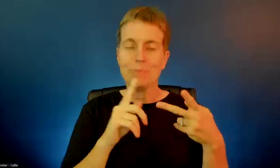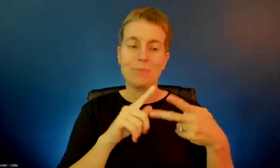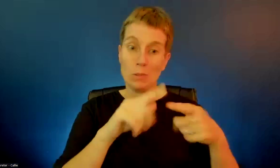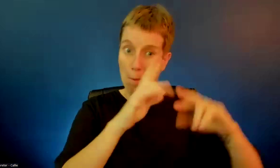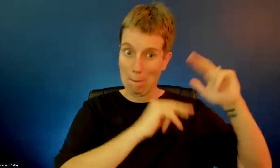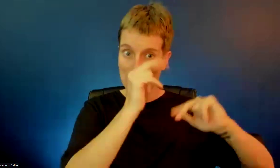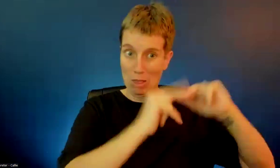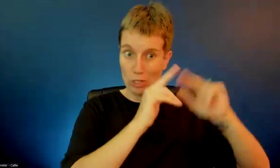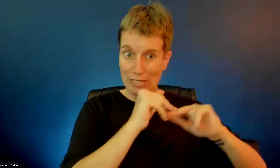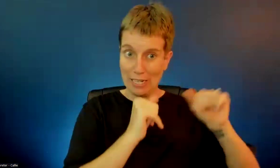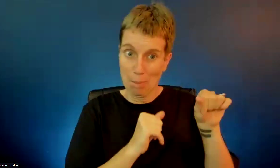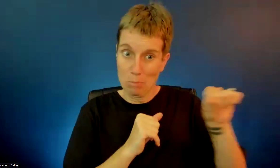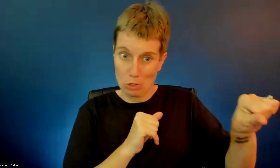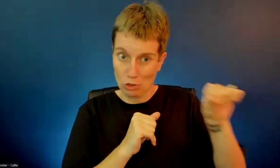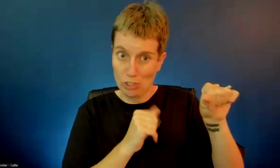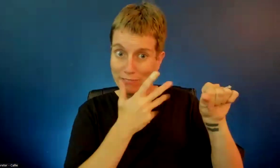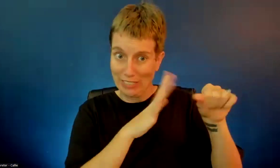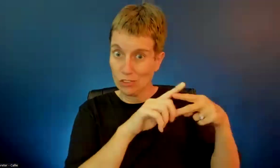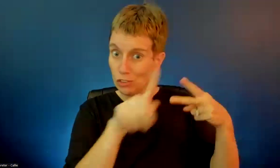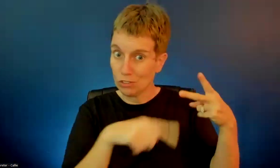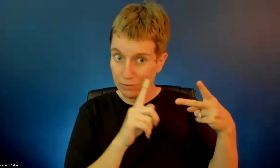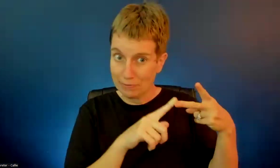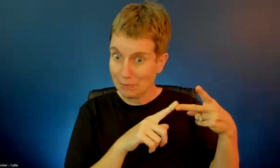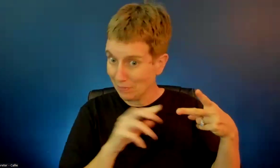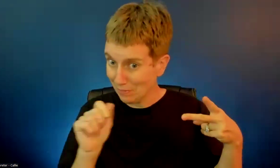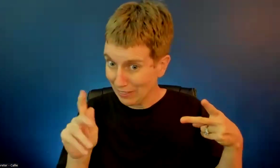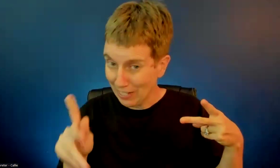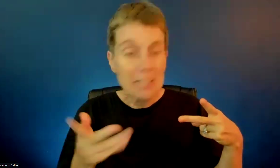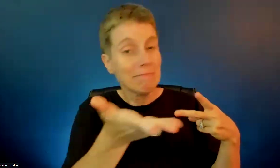if I may, Ron, may I? Yes. Okay.